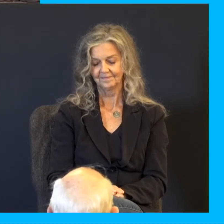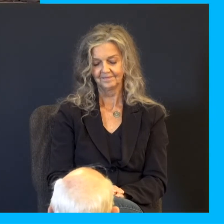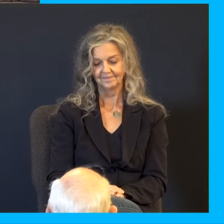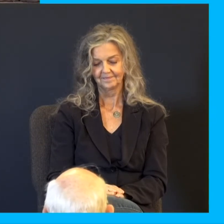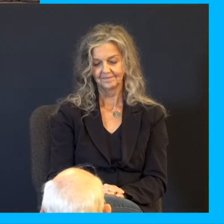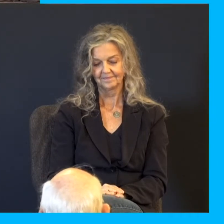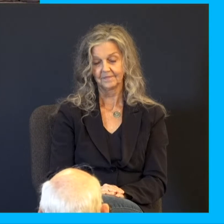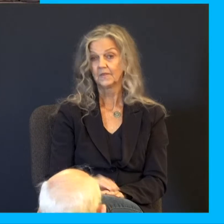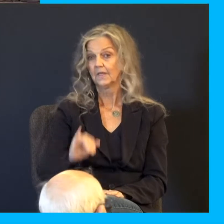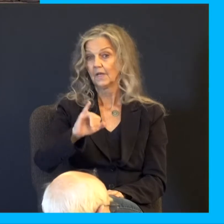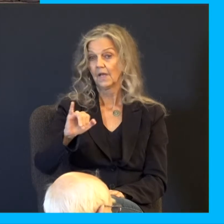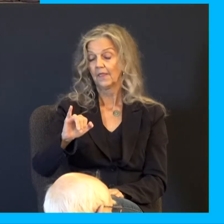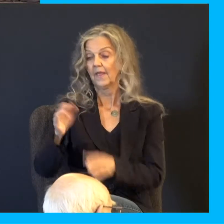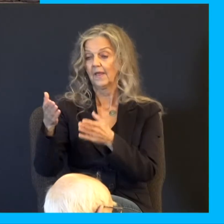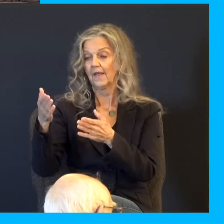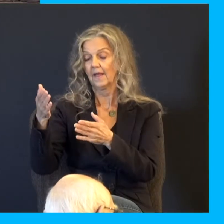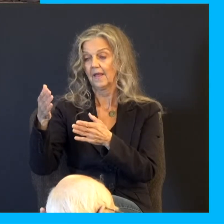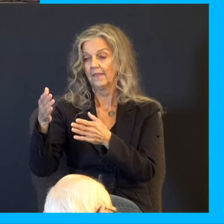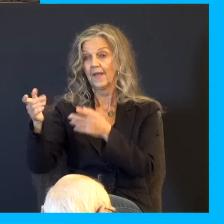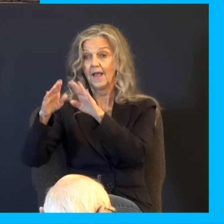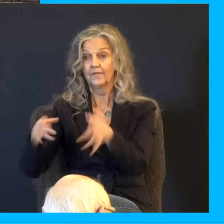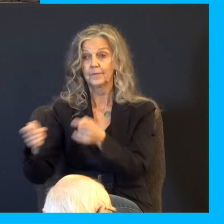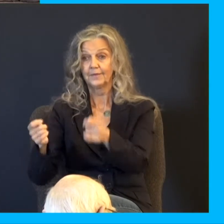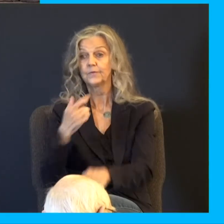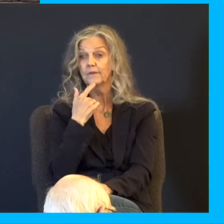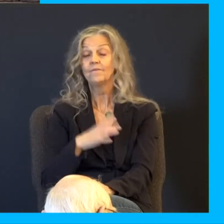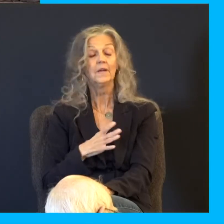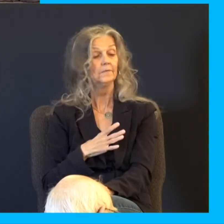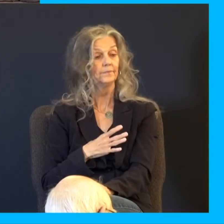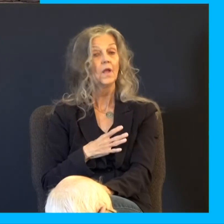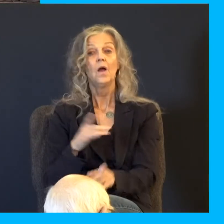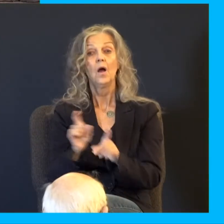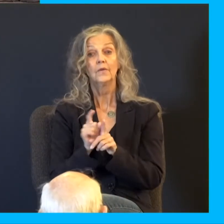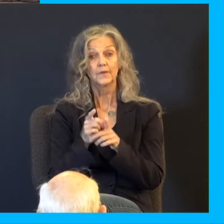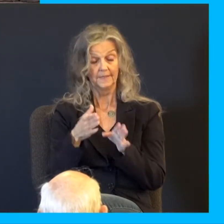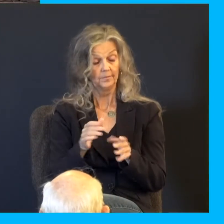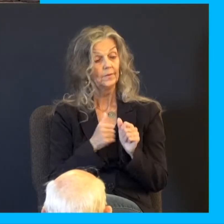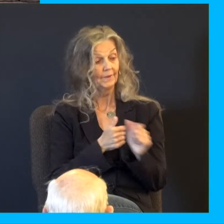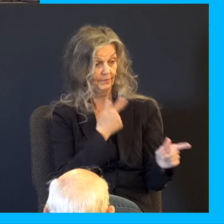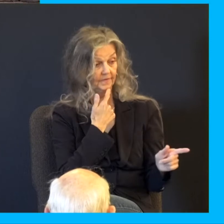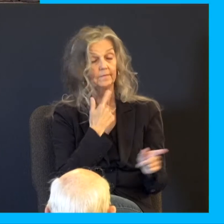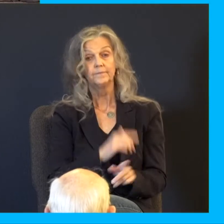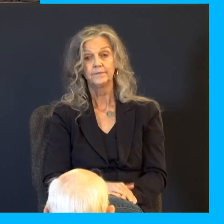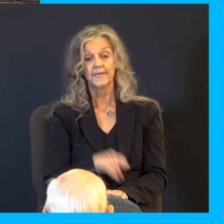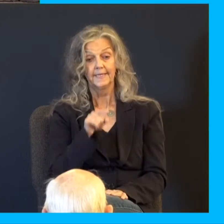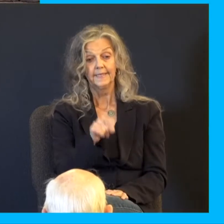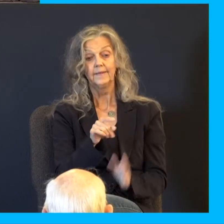And Joseph's servant said, fine. Now also let it be according unto your words. He with whom it is found shall